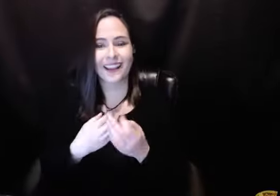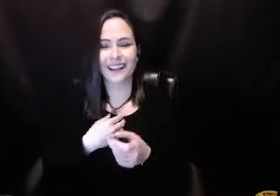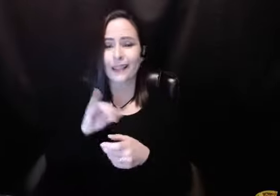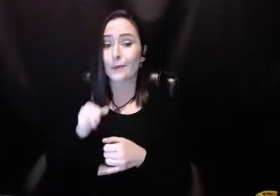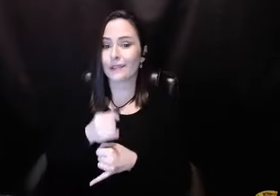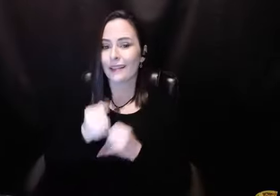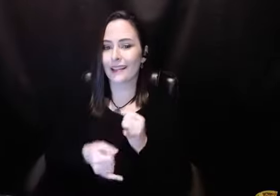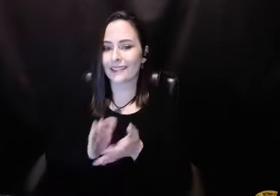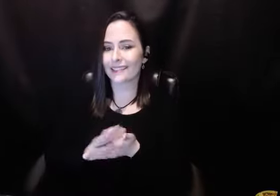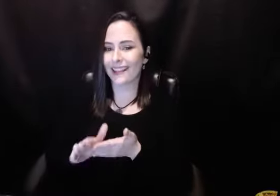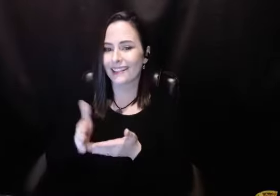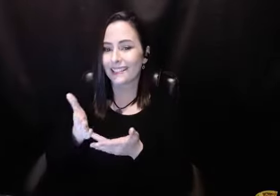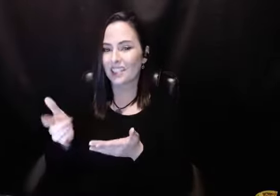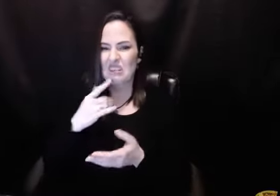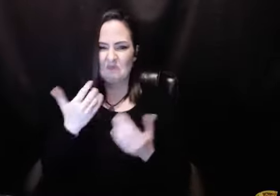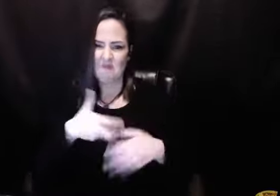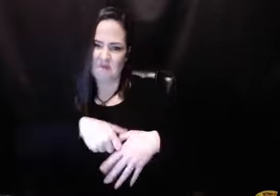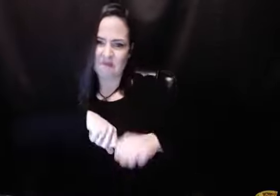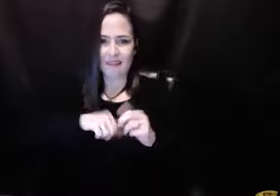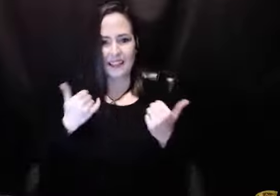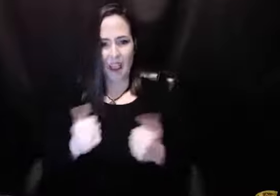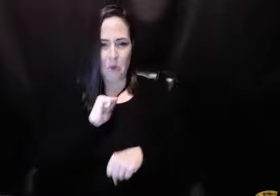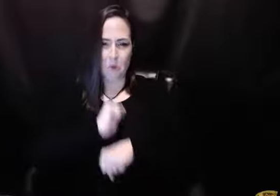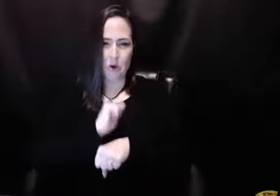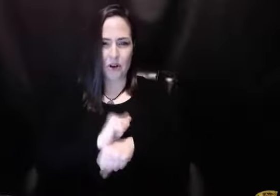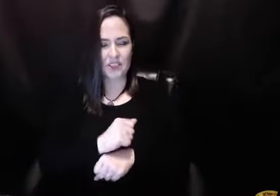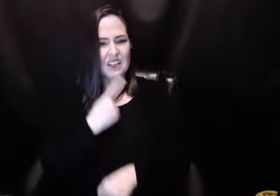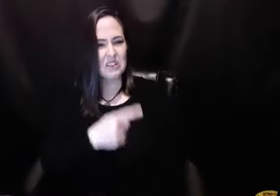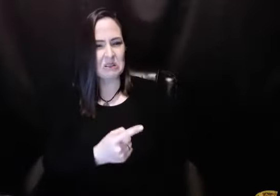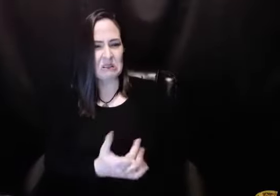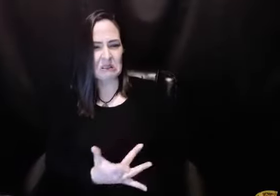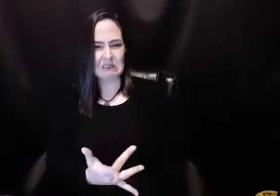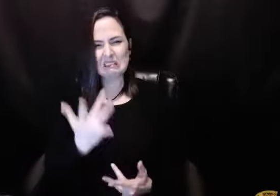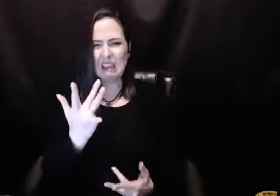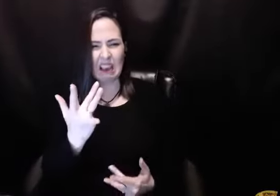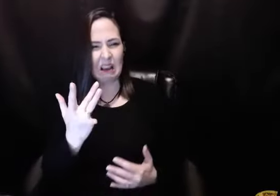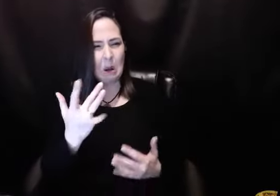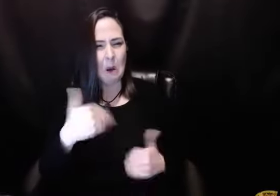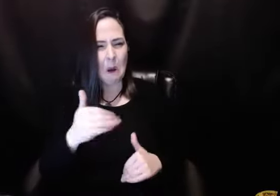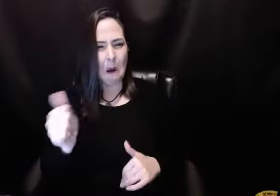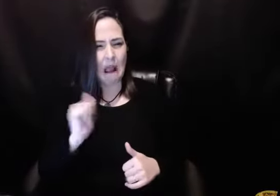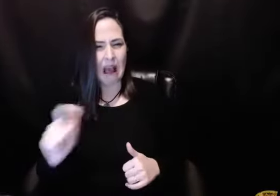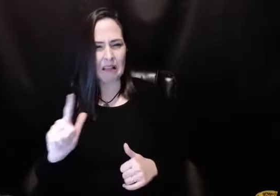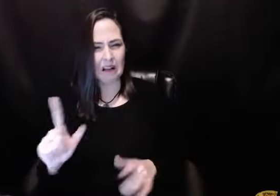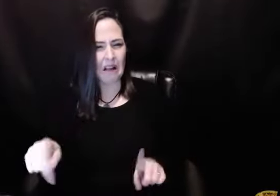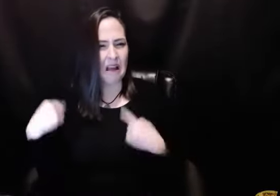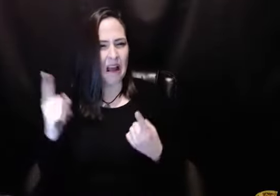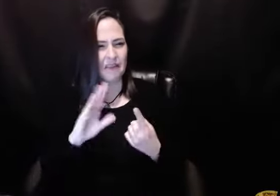And like I said, after she had welcomed her to the family, I always joke that was the last nice thing she said. It's like, now we're getting to work. At one point, she said, you're the